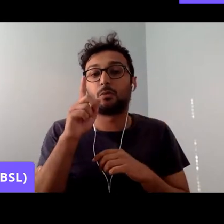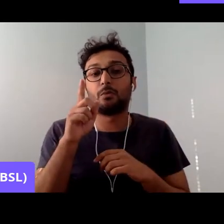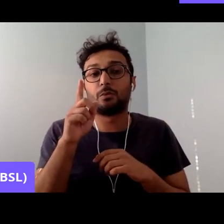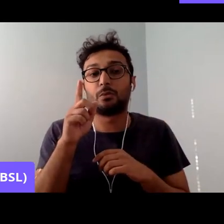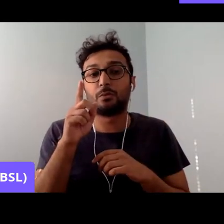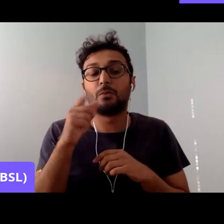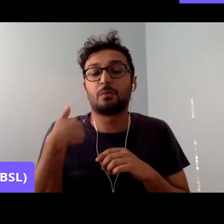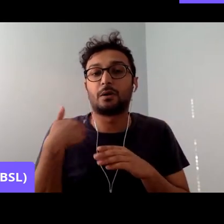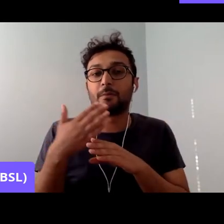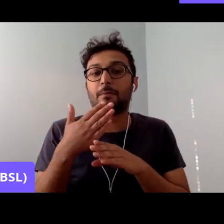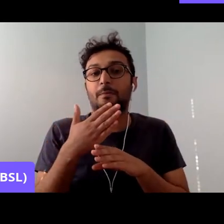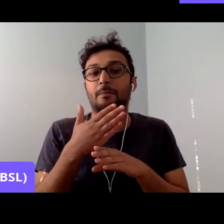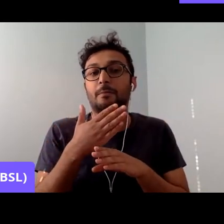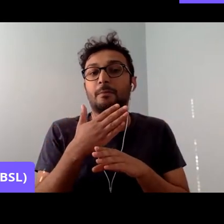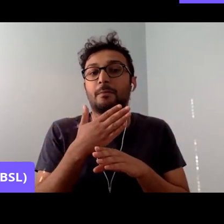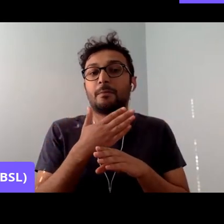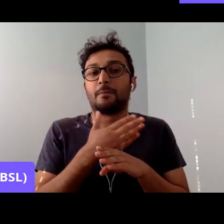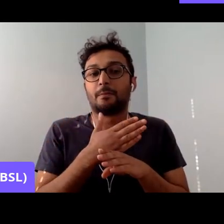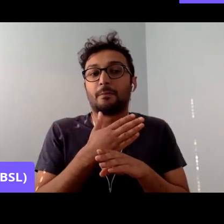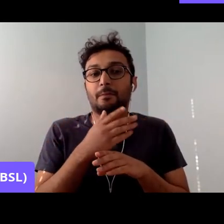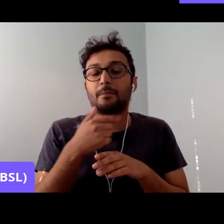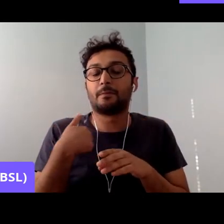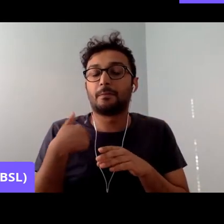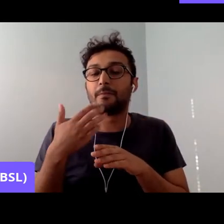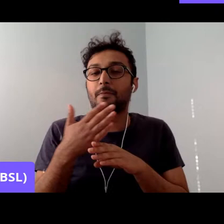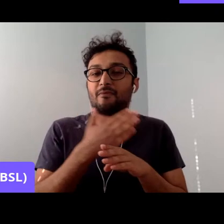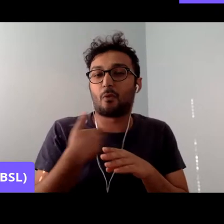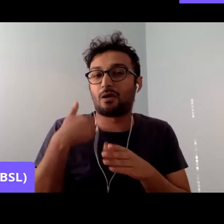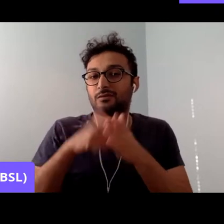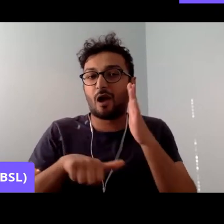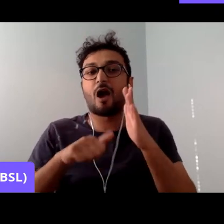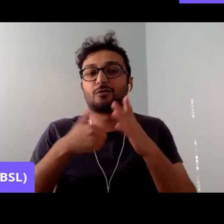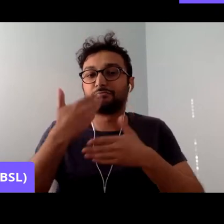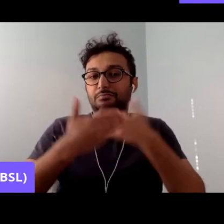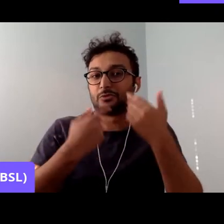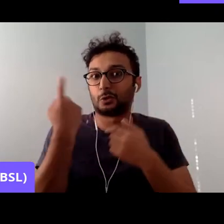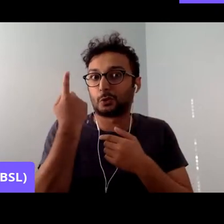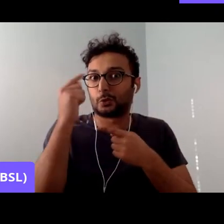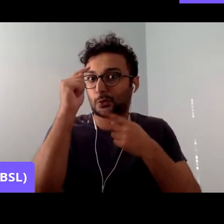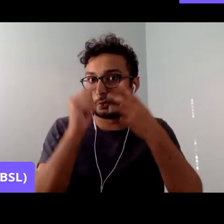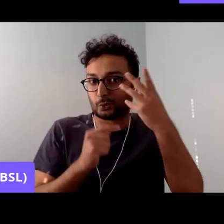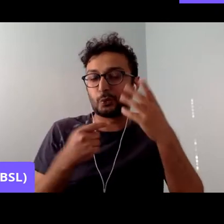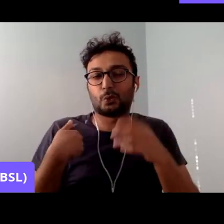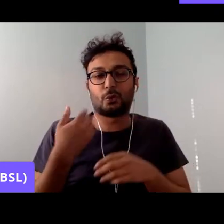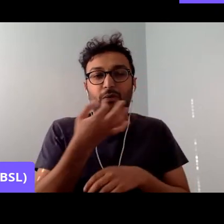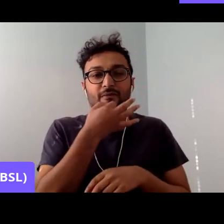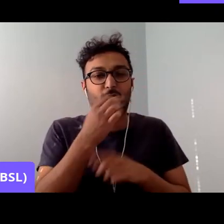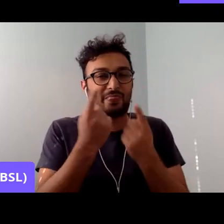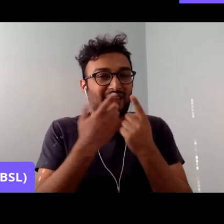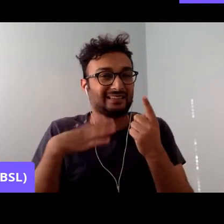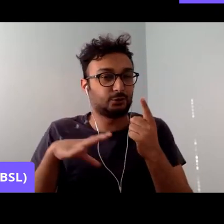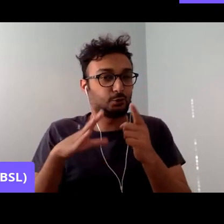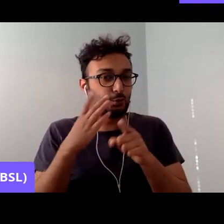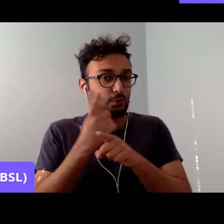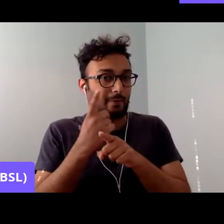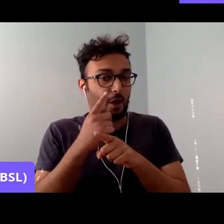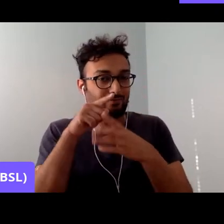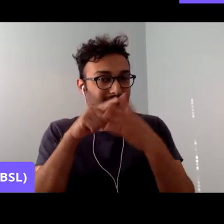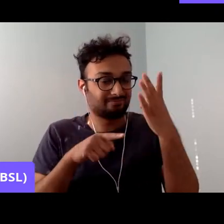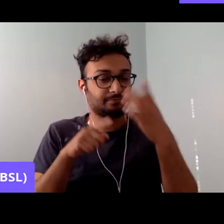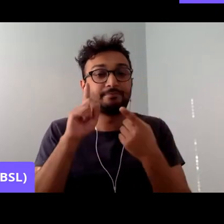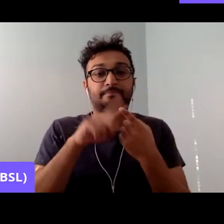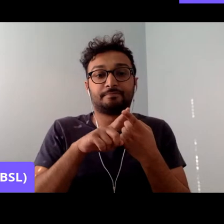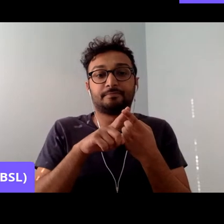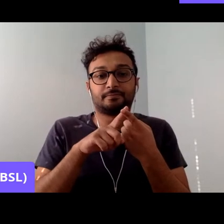start going into who we have in the line-up, there's a couple of things that I wanted to mention. Whether online